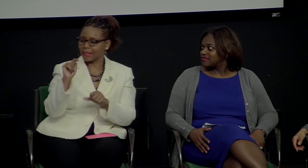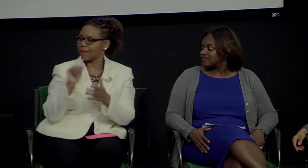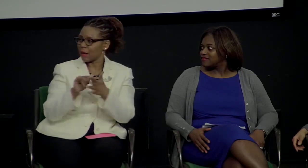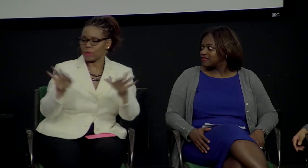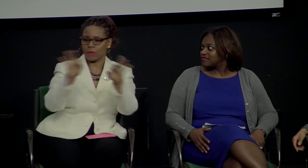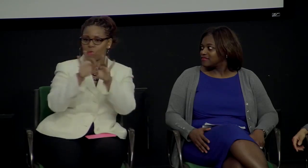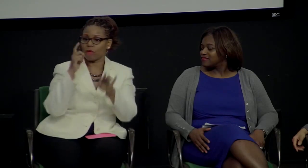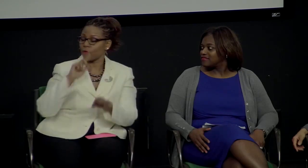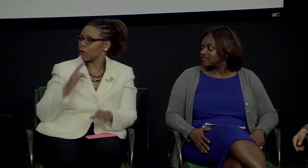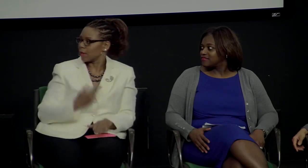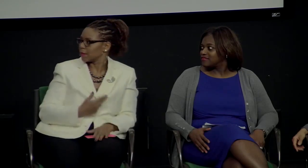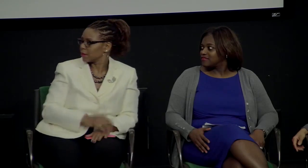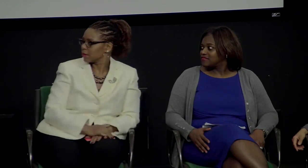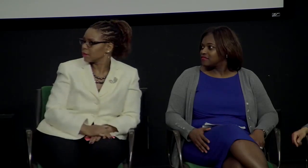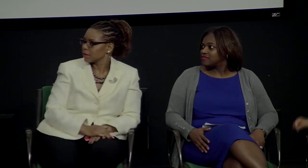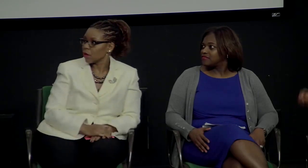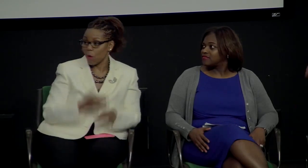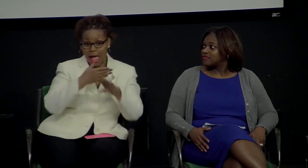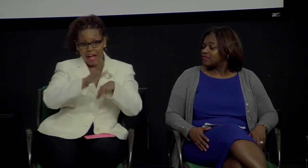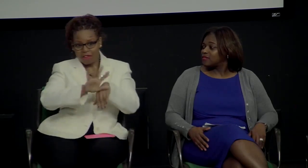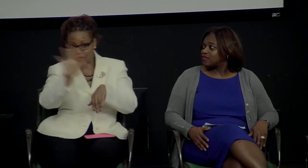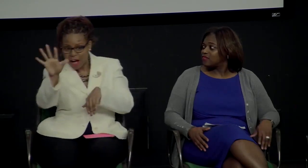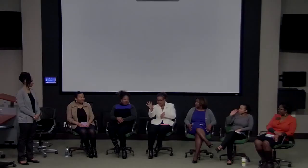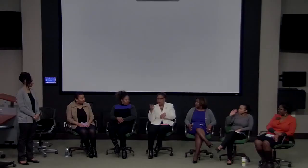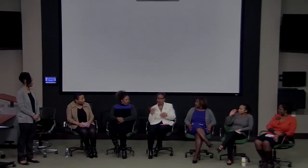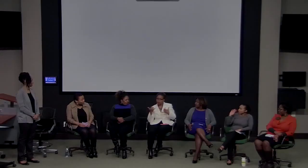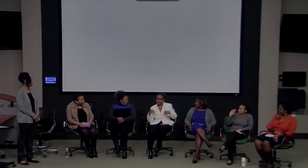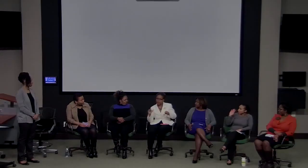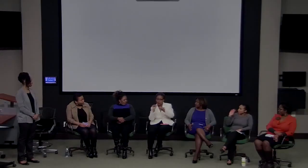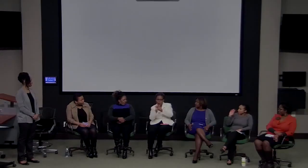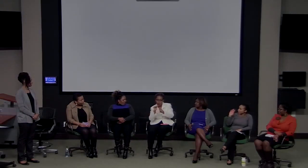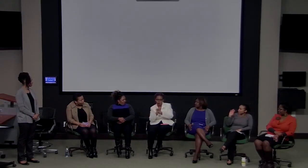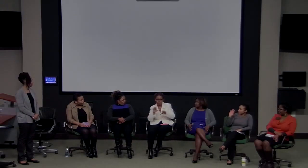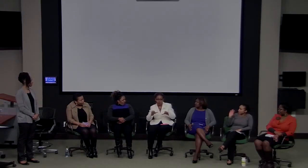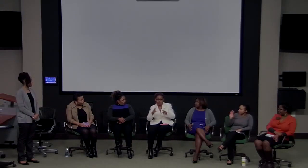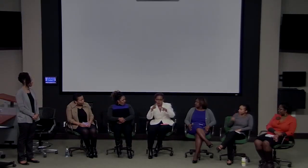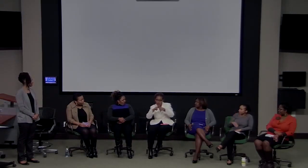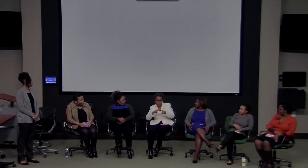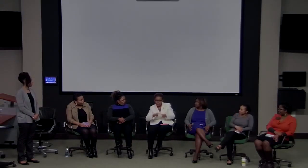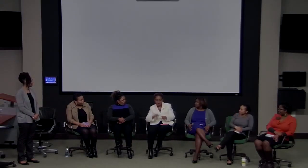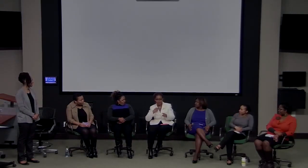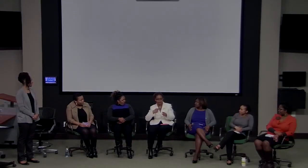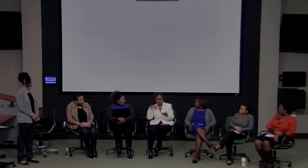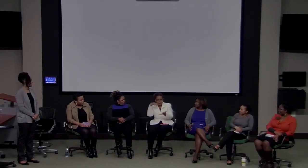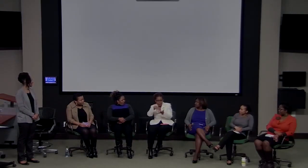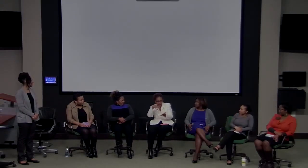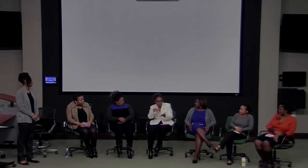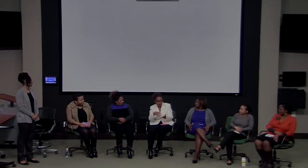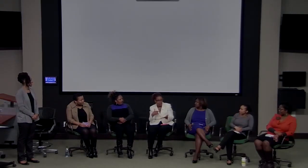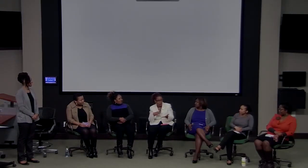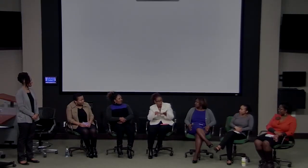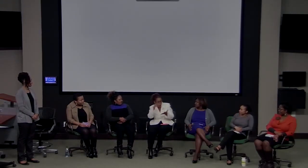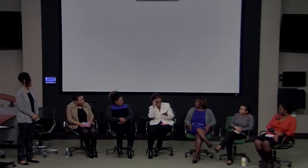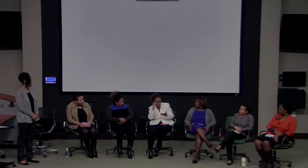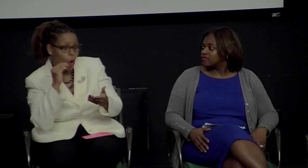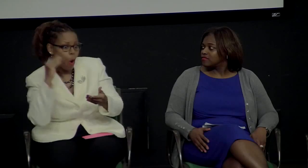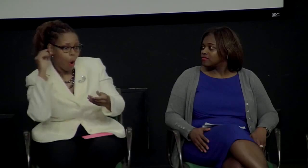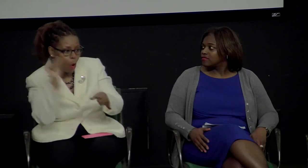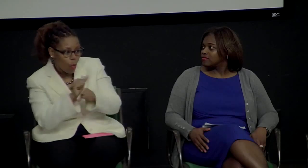to work and strive for that. We were committed. Even after 5 o'clock, we were committed. We worked on vocabulary. We had different